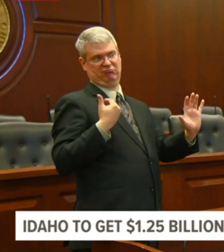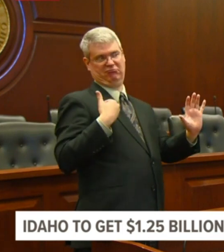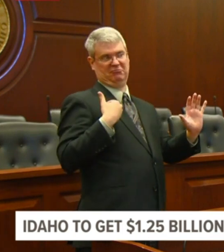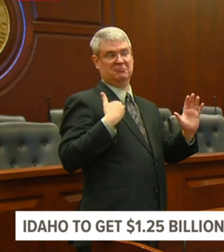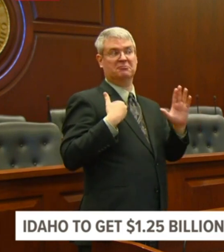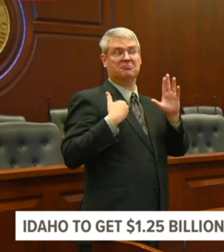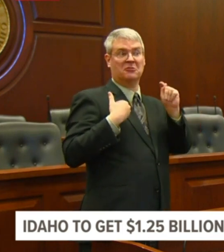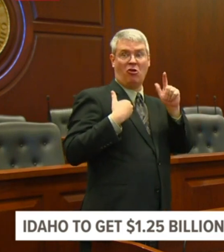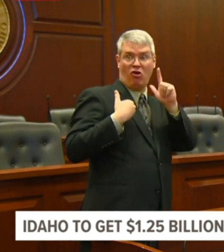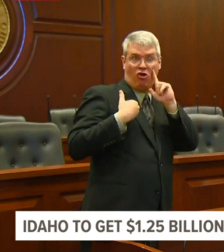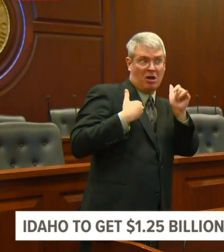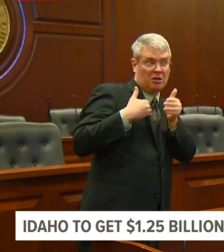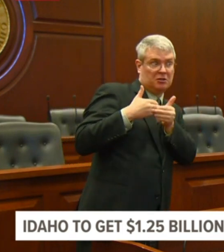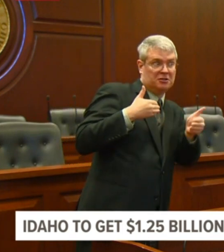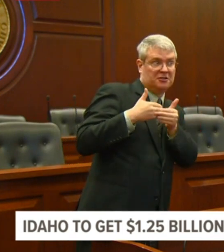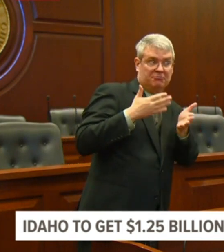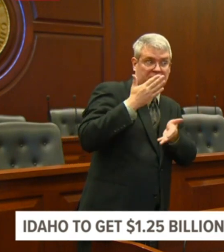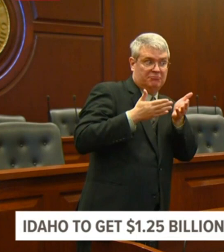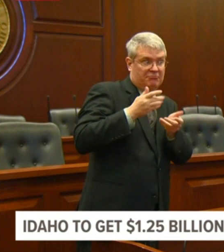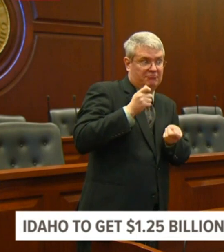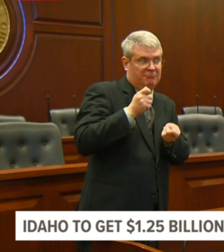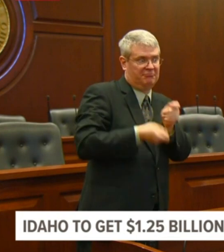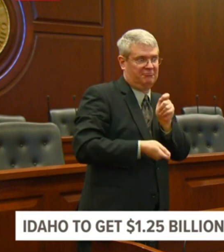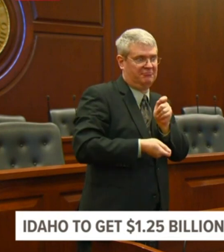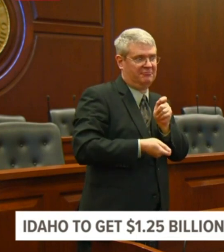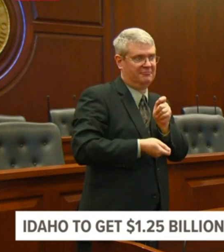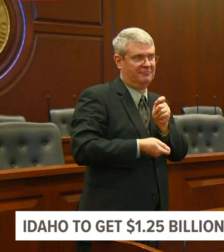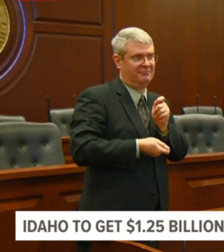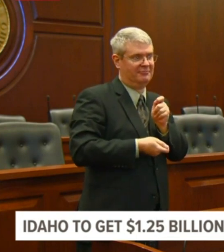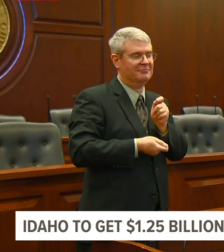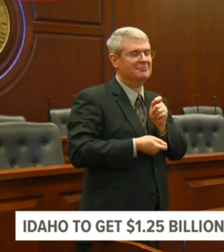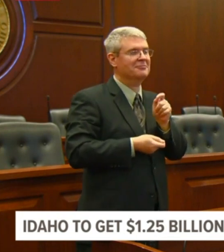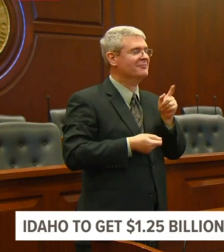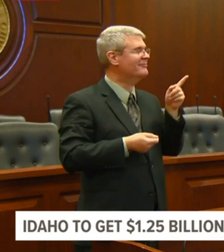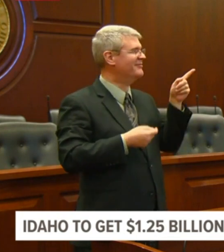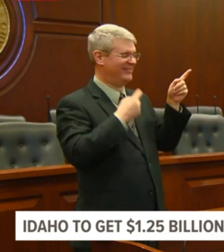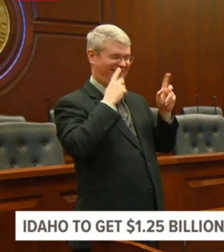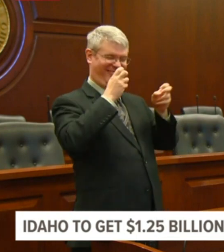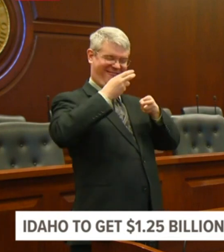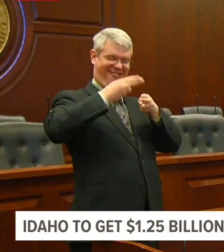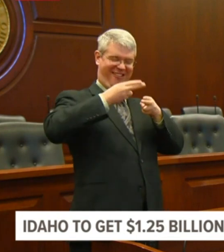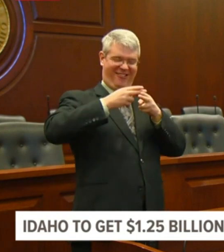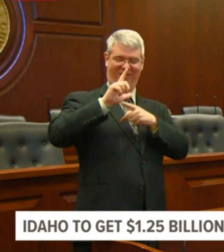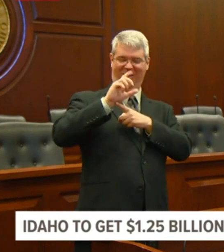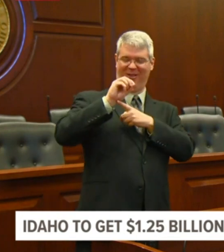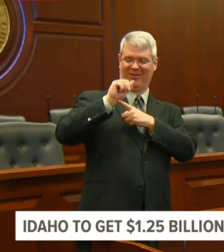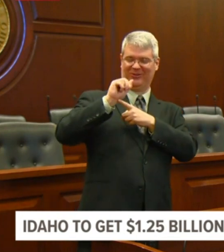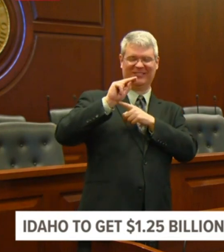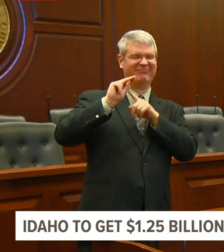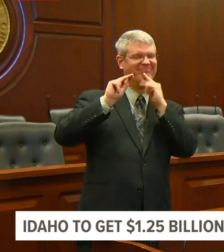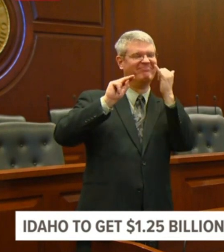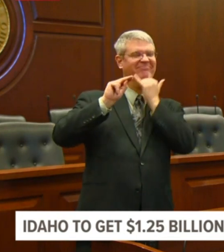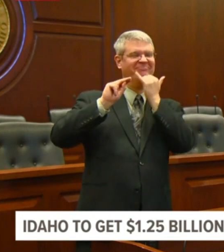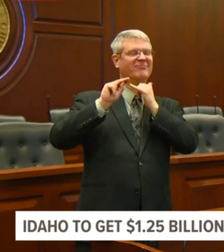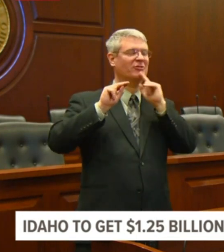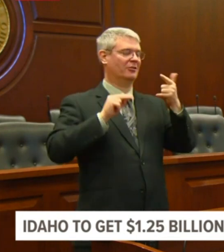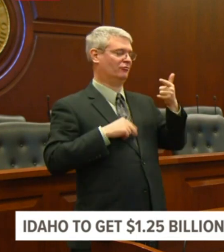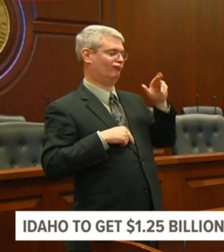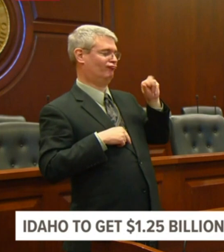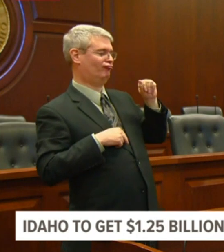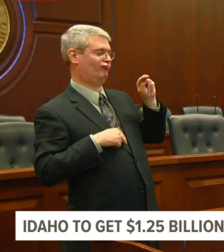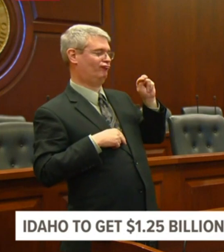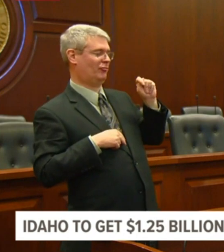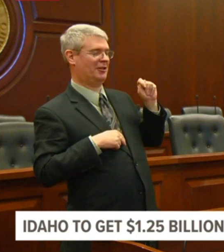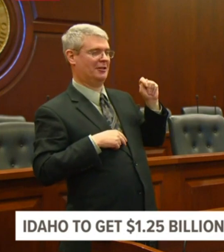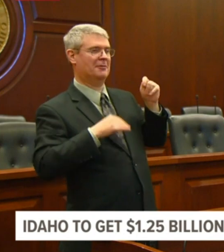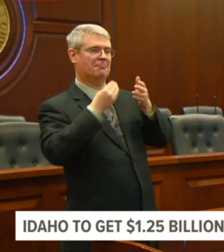you know, you're correct. That is more of a grant. You can pair this new federal forgivable